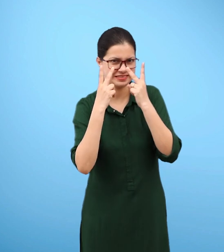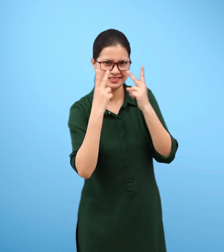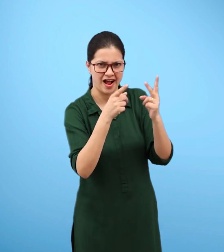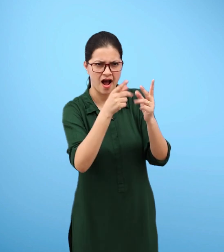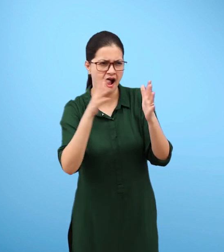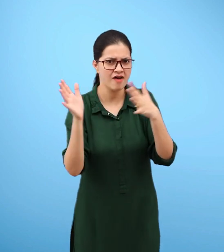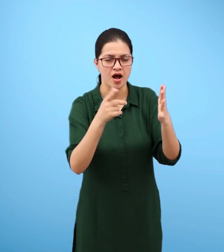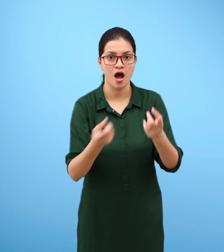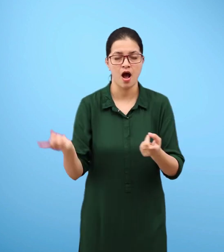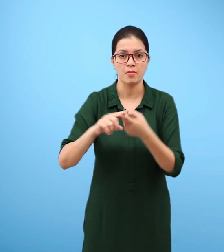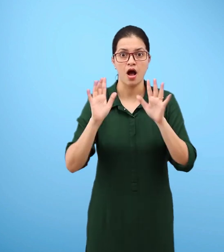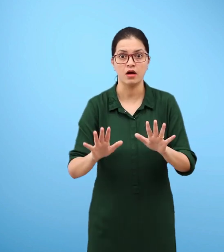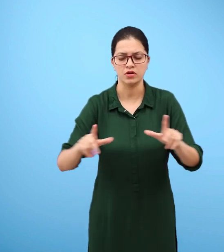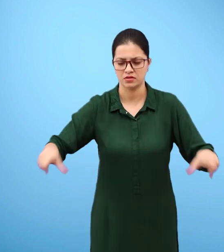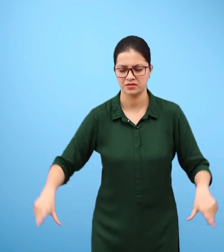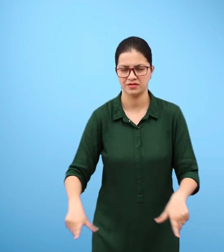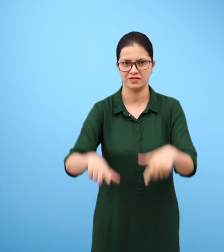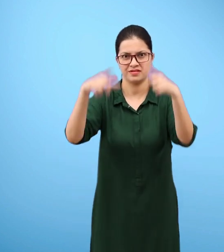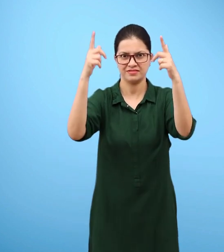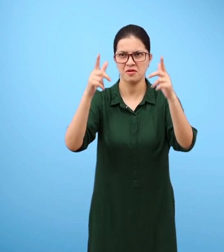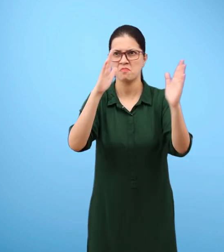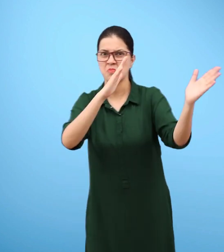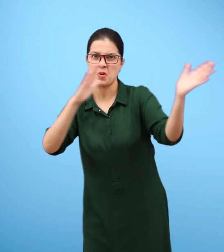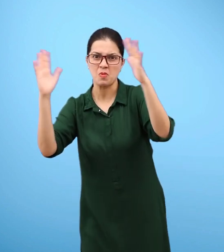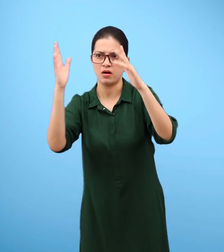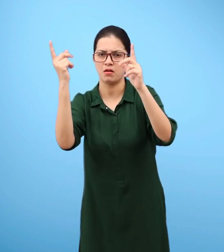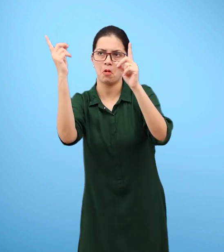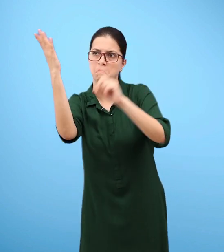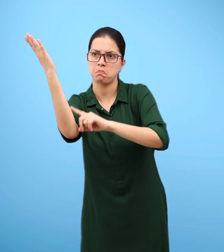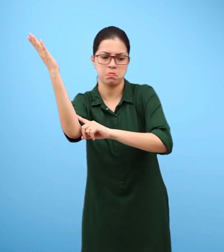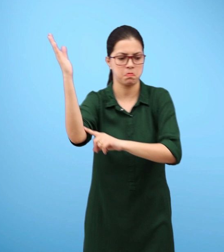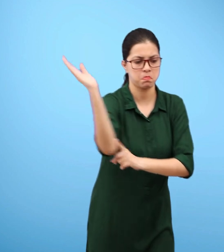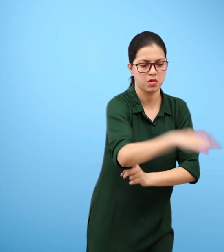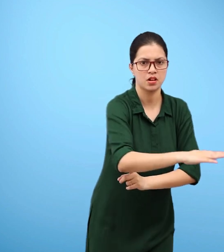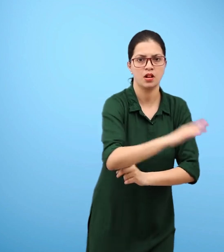You may have noticed that during storms the wind blows at a very high speed.